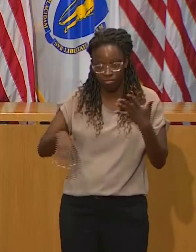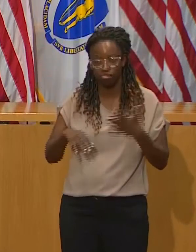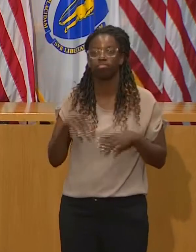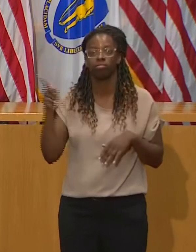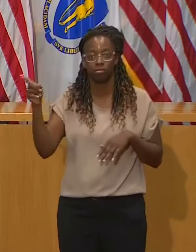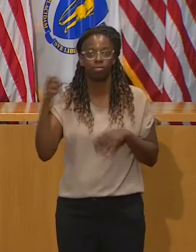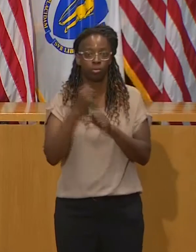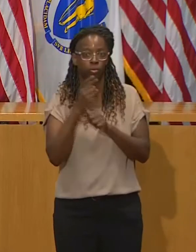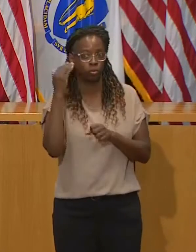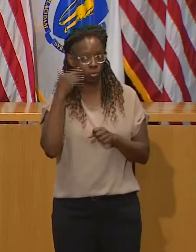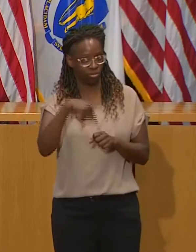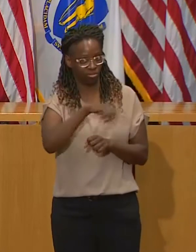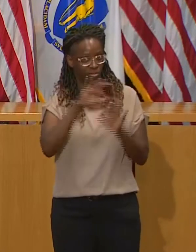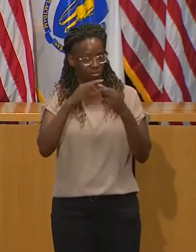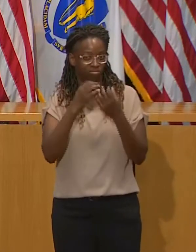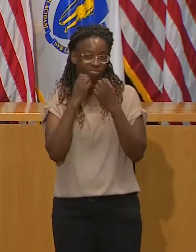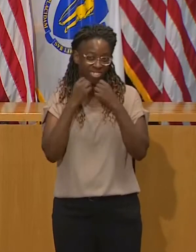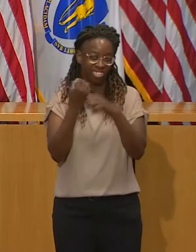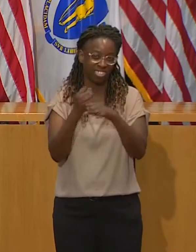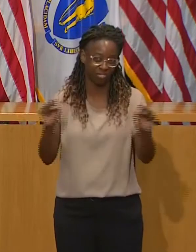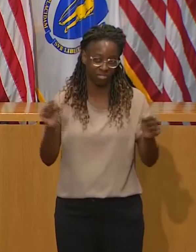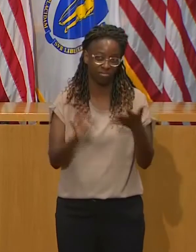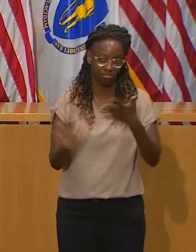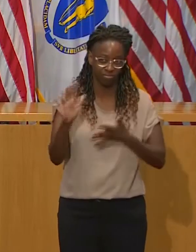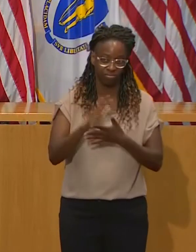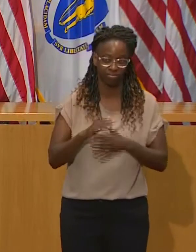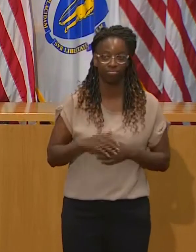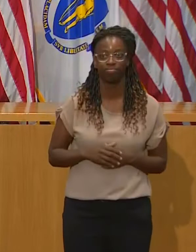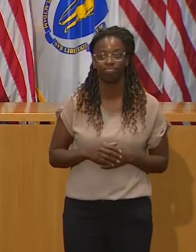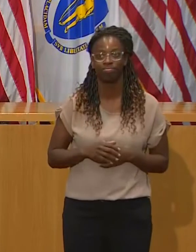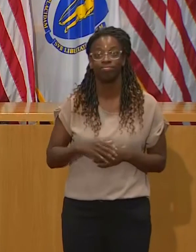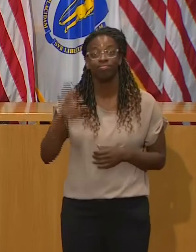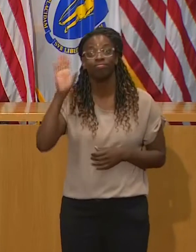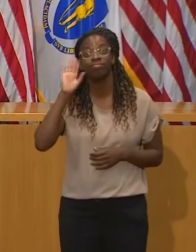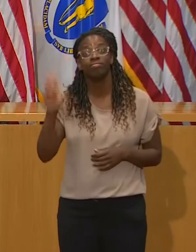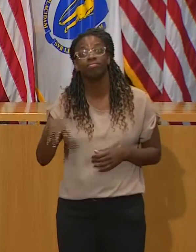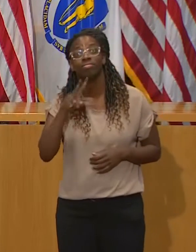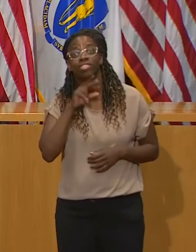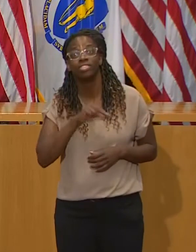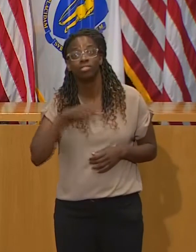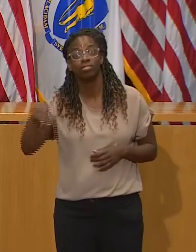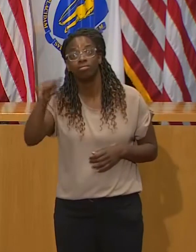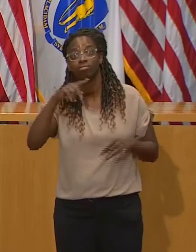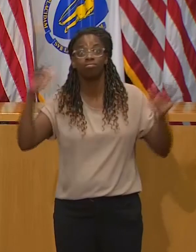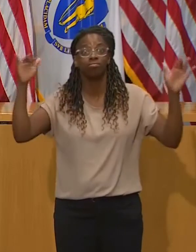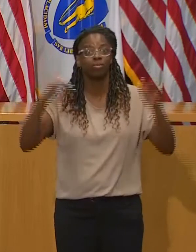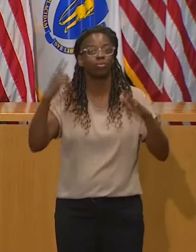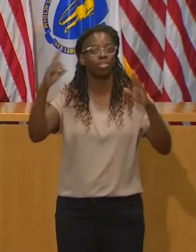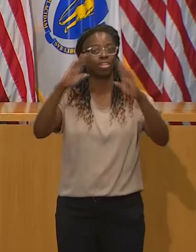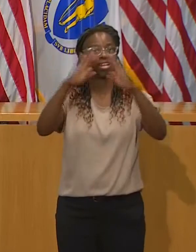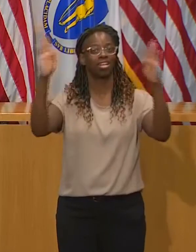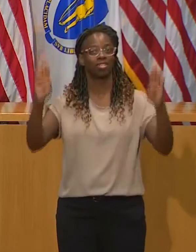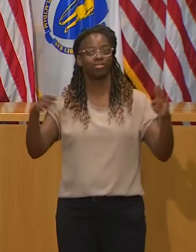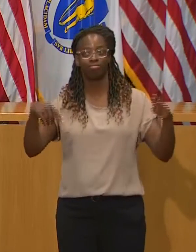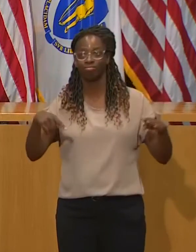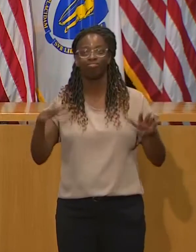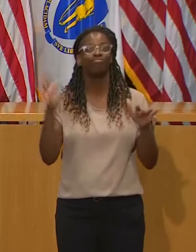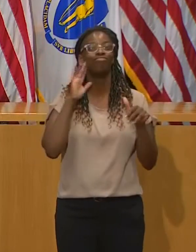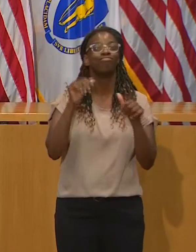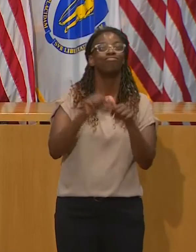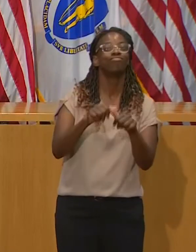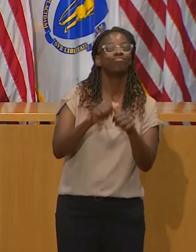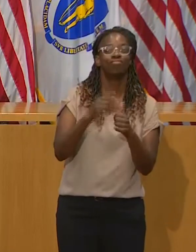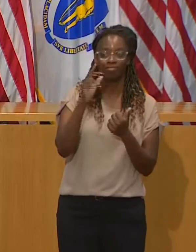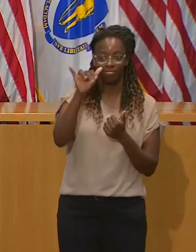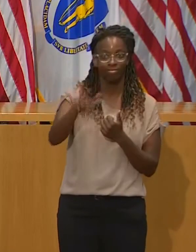requires people to gather indoors to eat, drink and socialize over an extended period of time. If people choose to go this route, it's critically